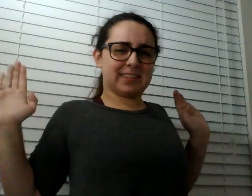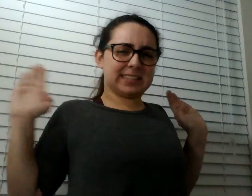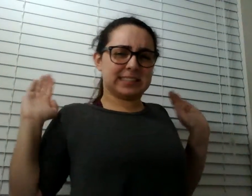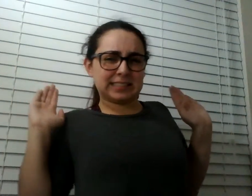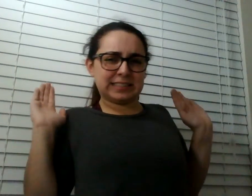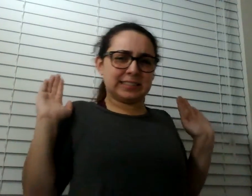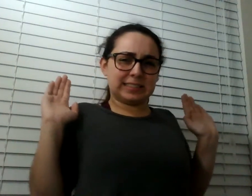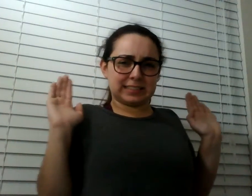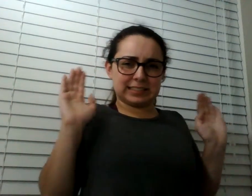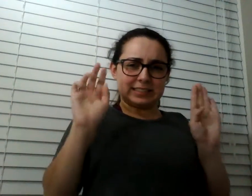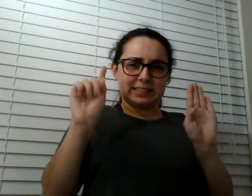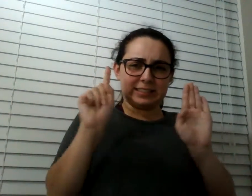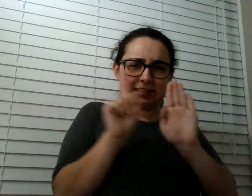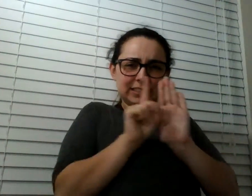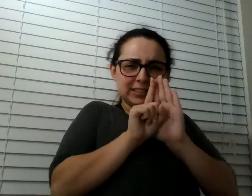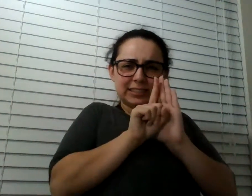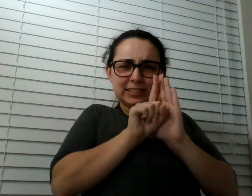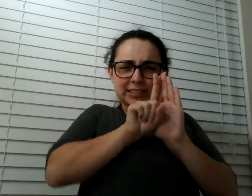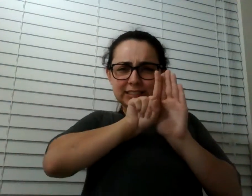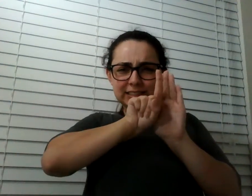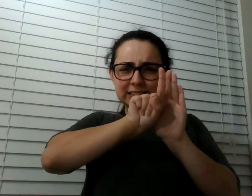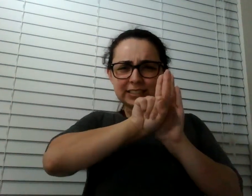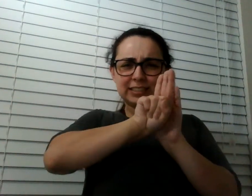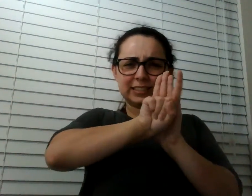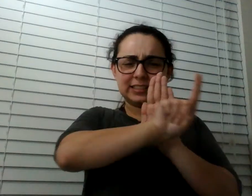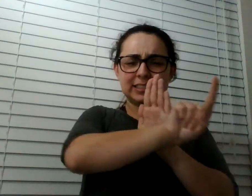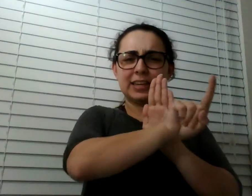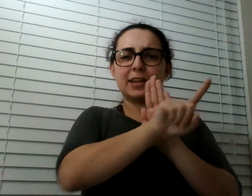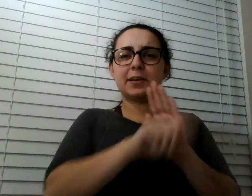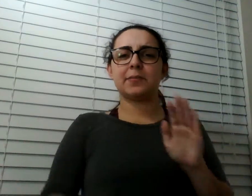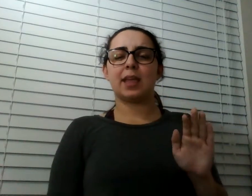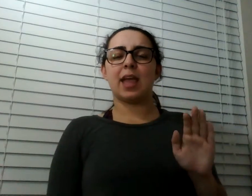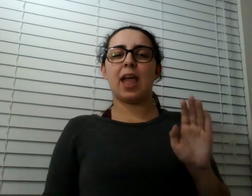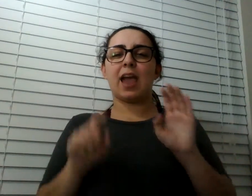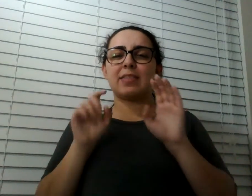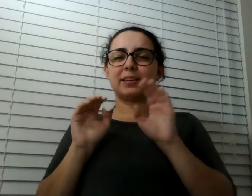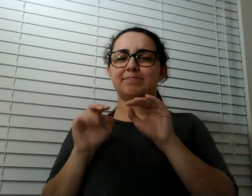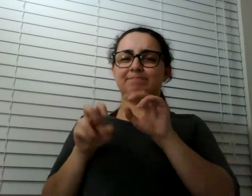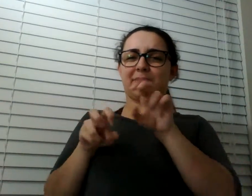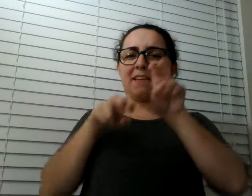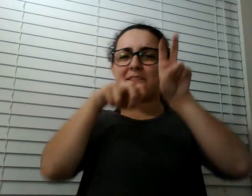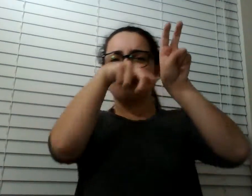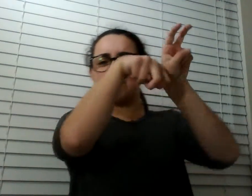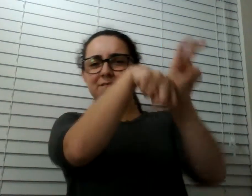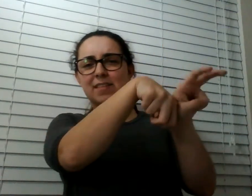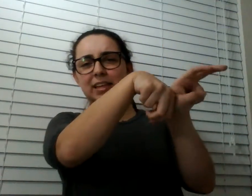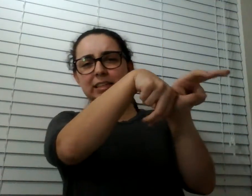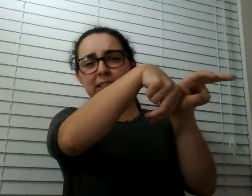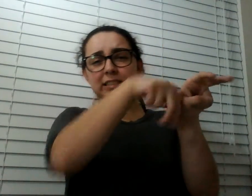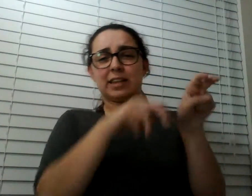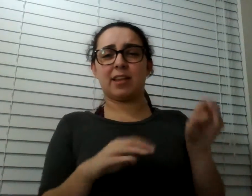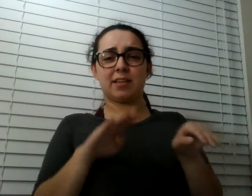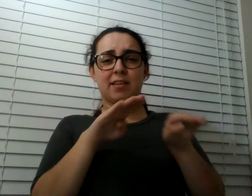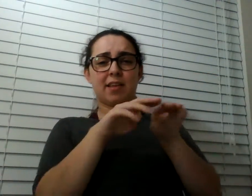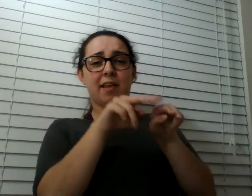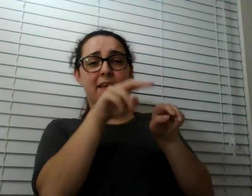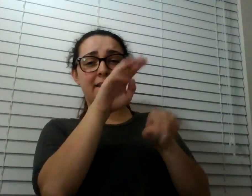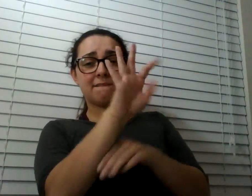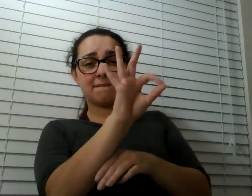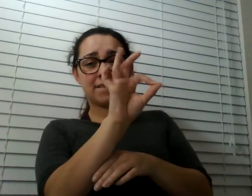feet against the other. Push between the two walls. And I had this moment where before I left, Dylan told me not to die for Radiolab. So I